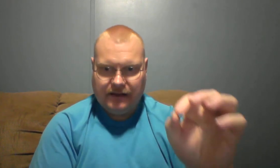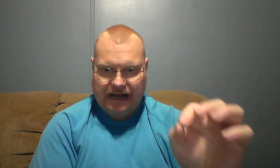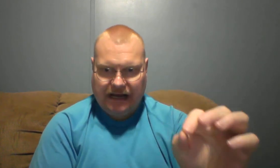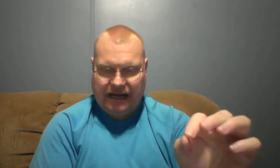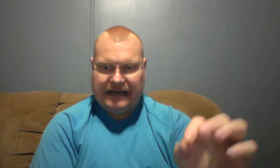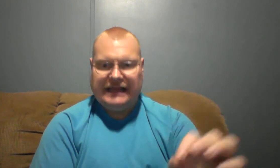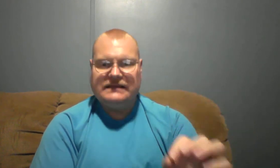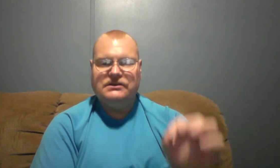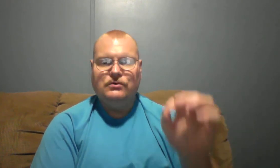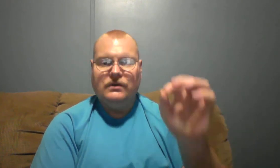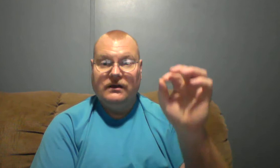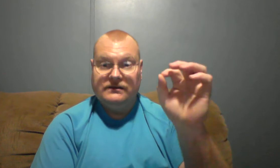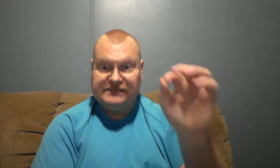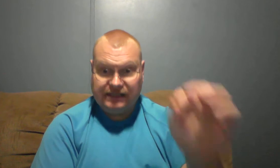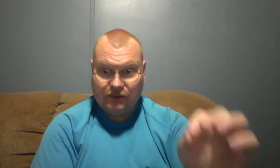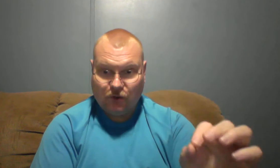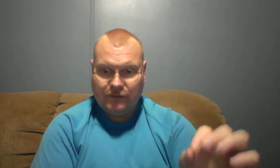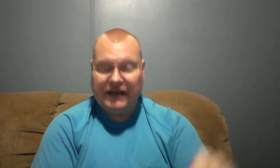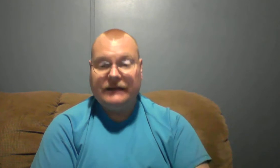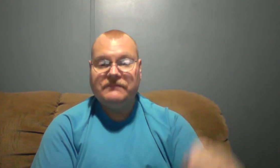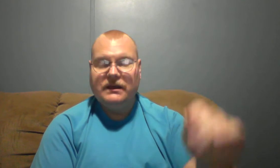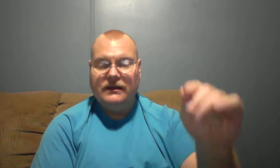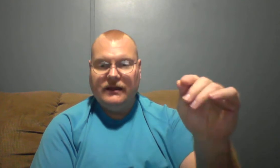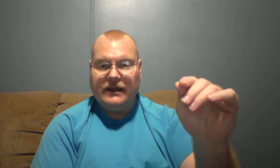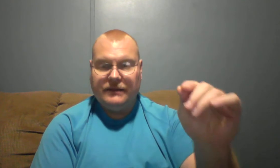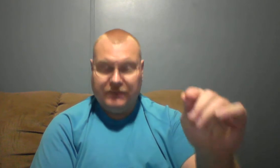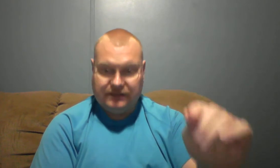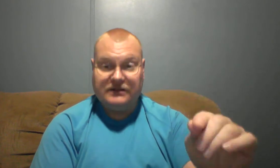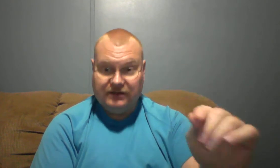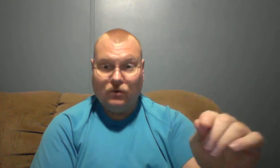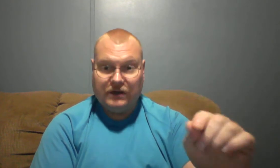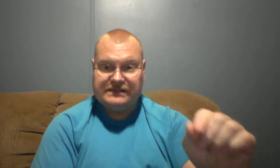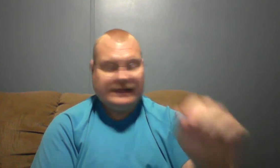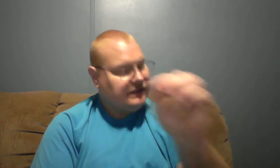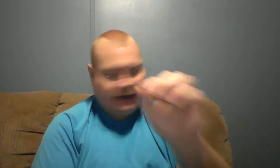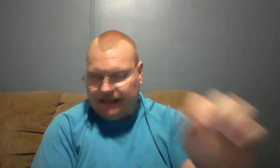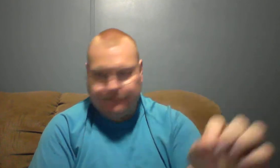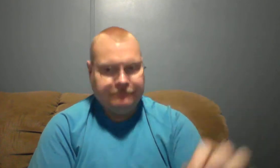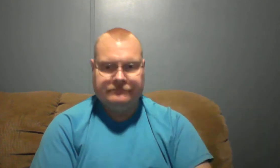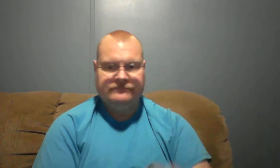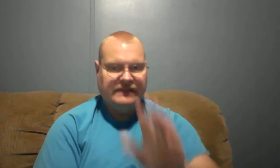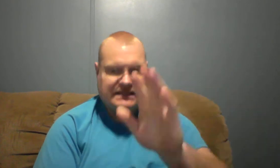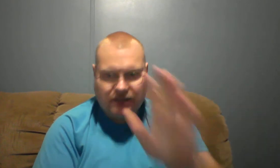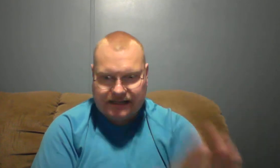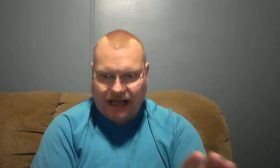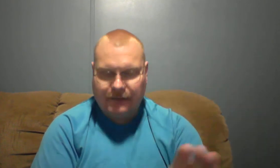I need to seek the Lord about it, but the Lord has said not yet. It's not time yet